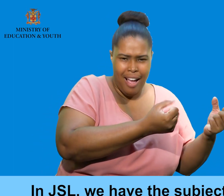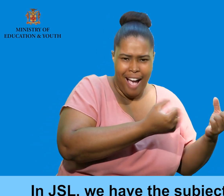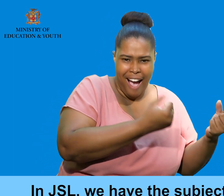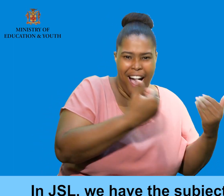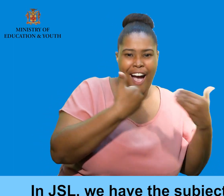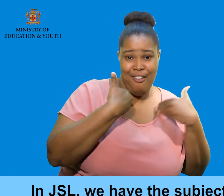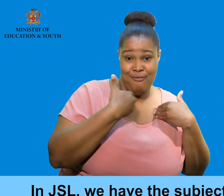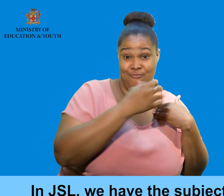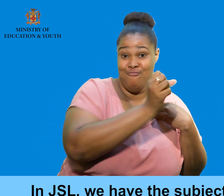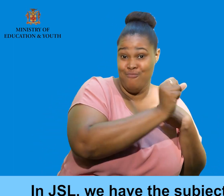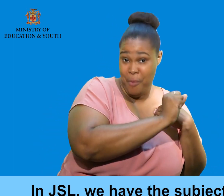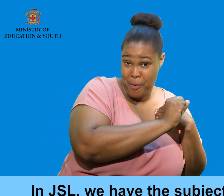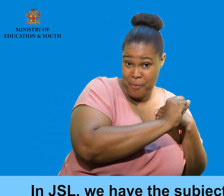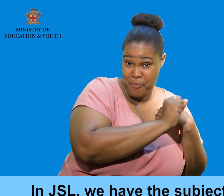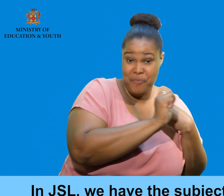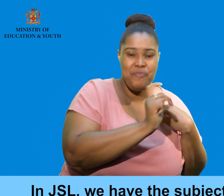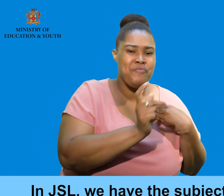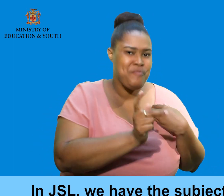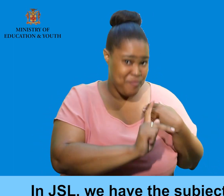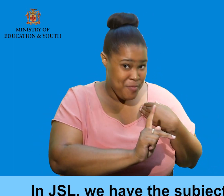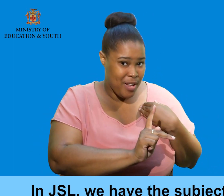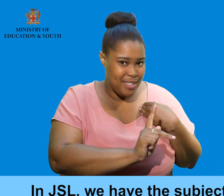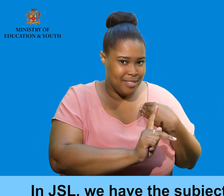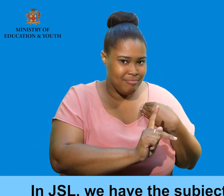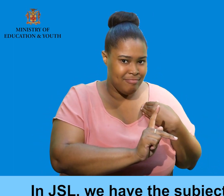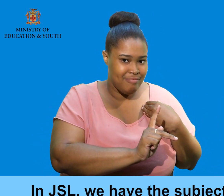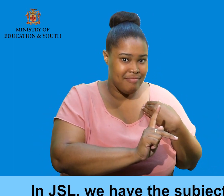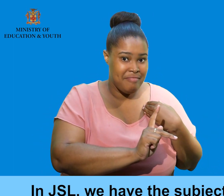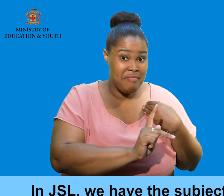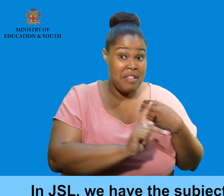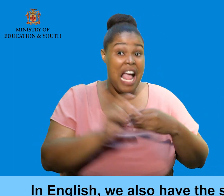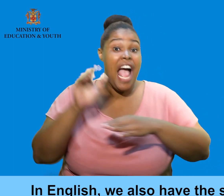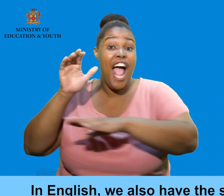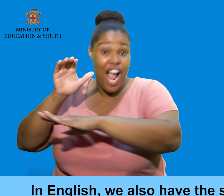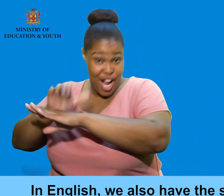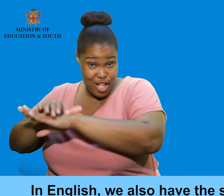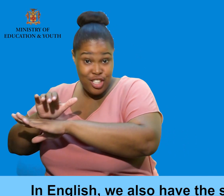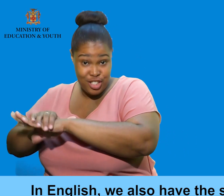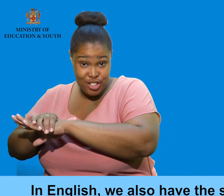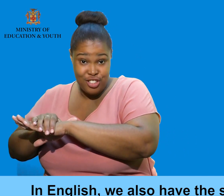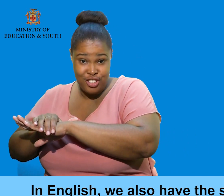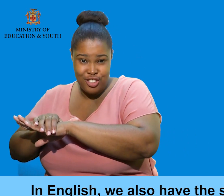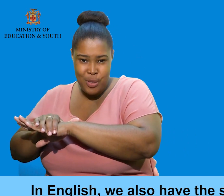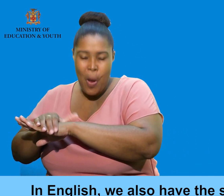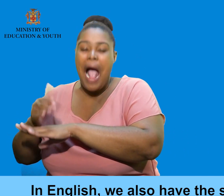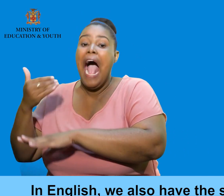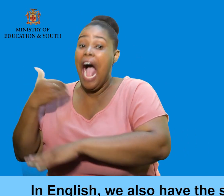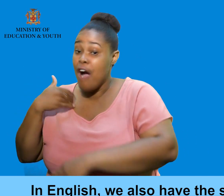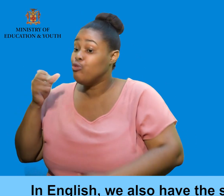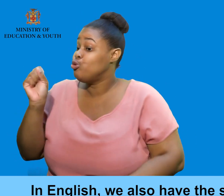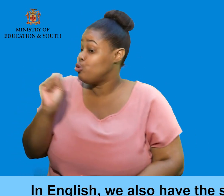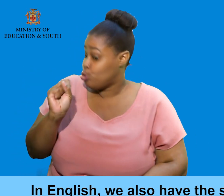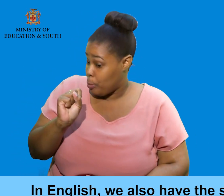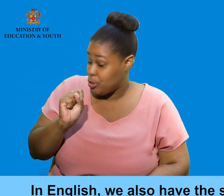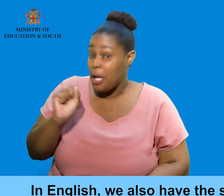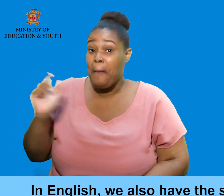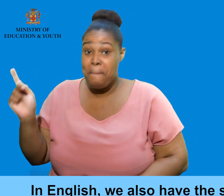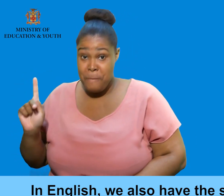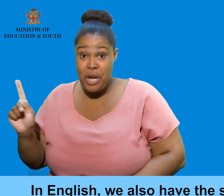we have the subject and predicate. In English, we also have the subject